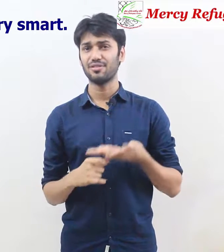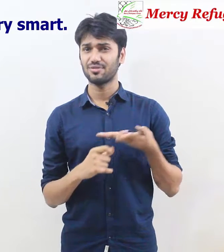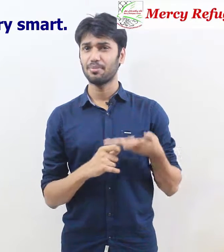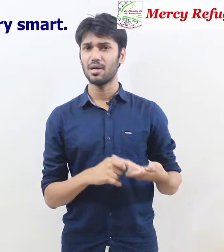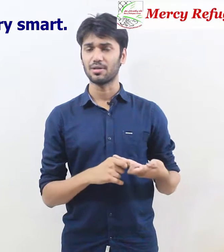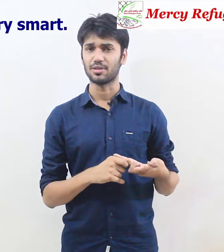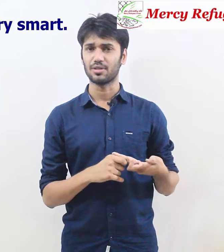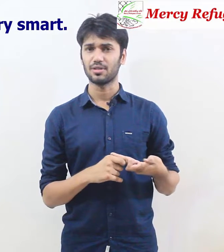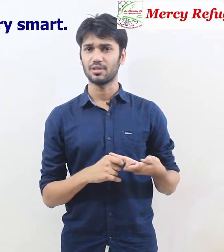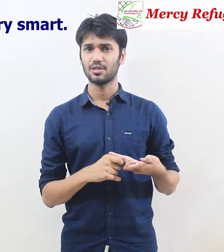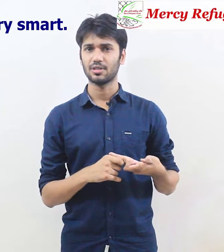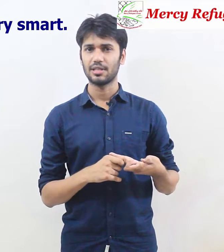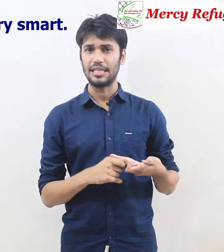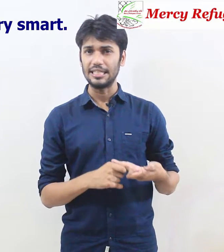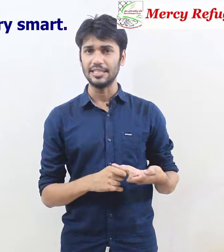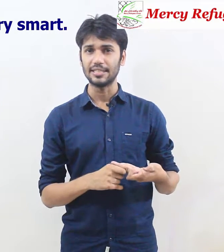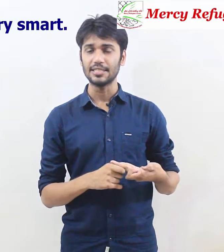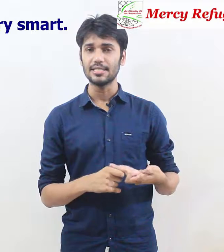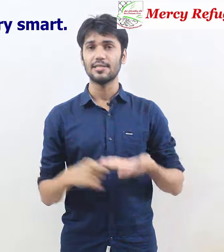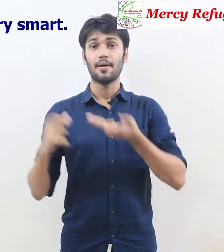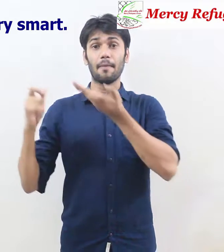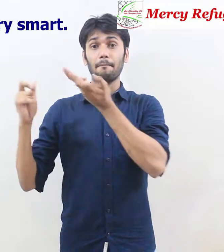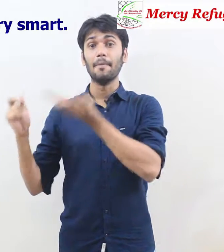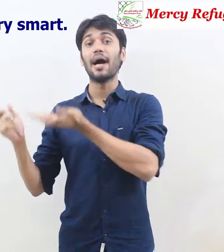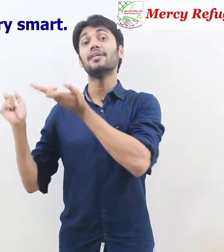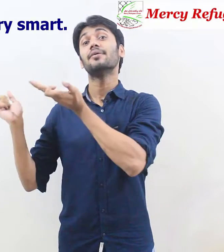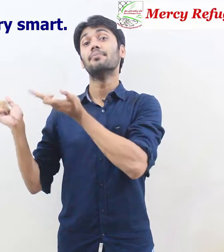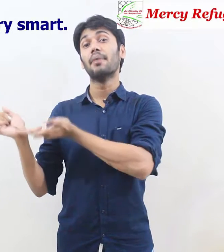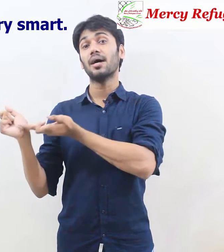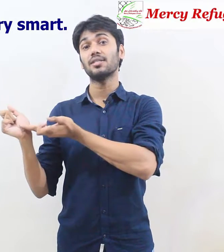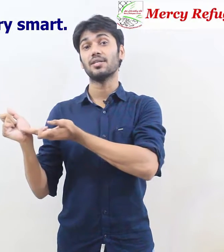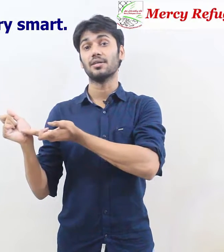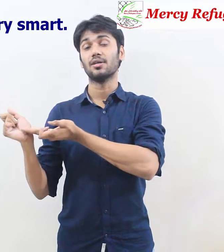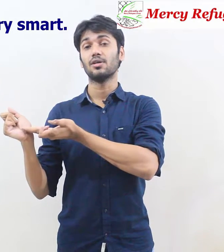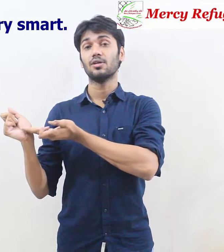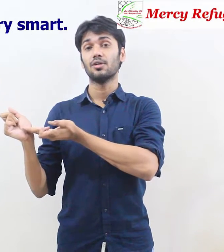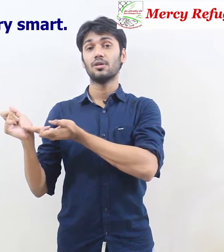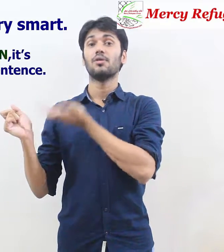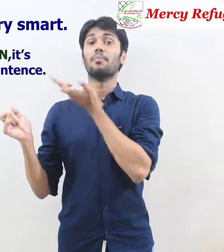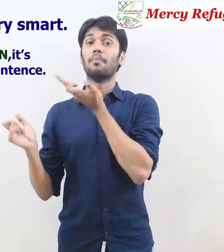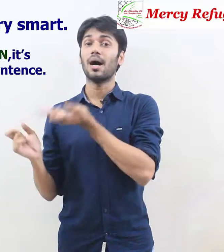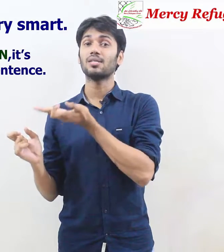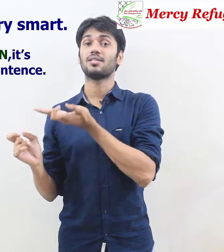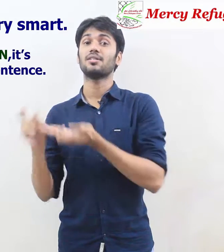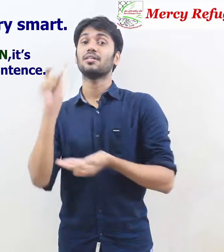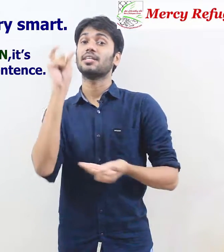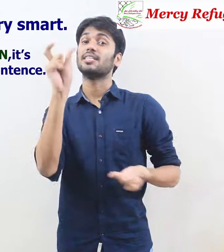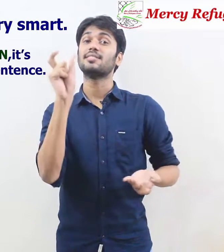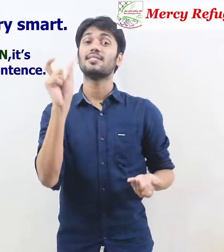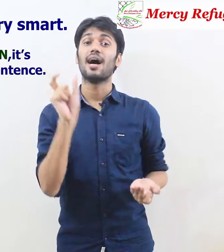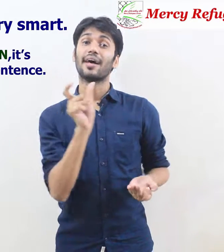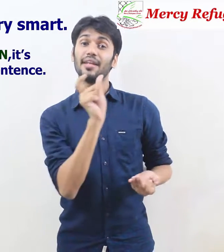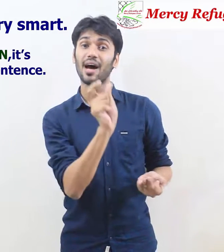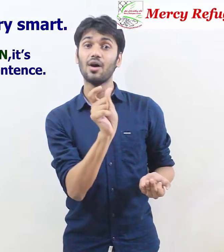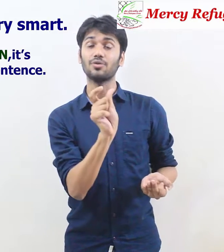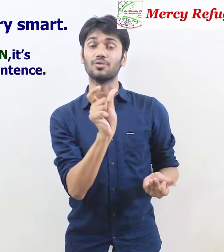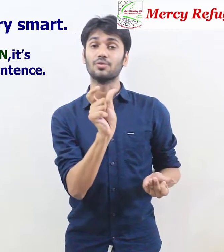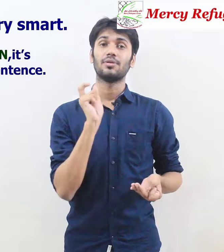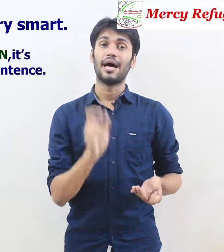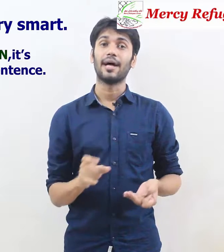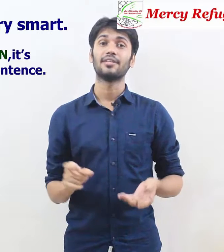smart here my mother mother is a noun and